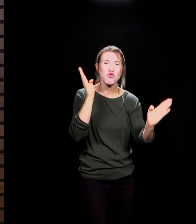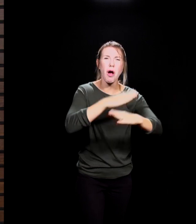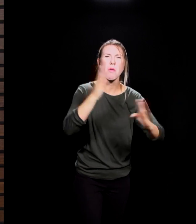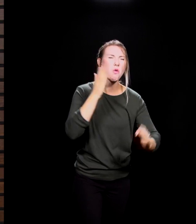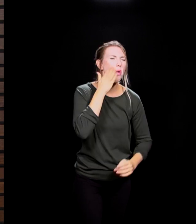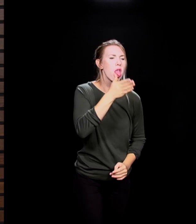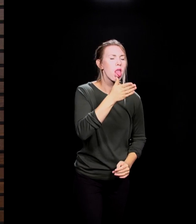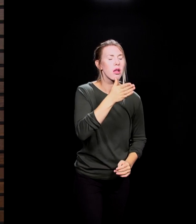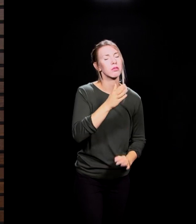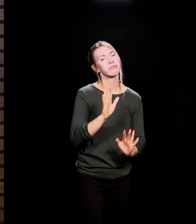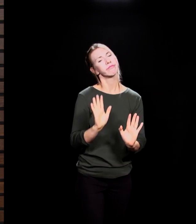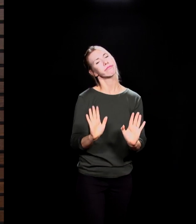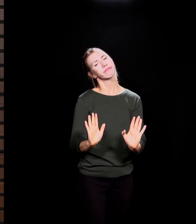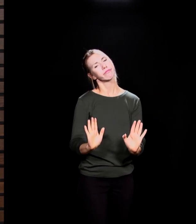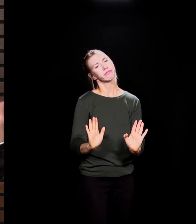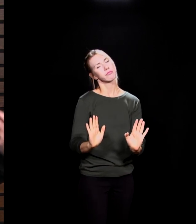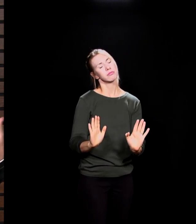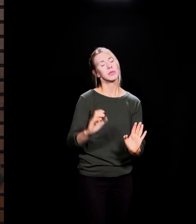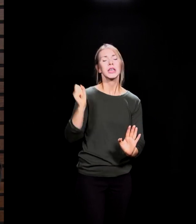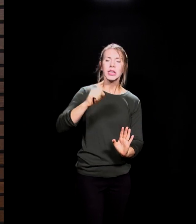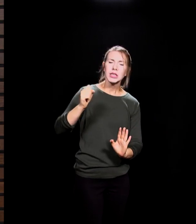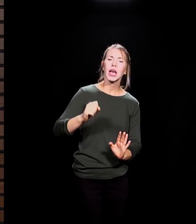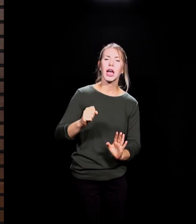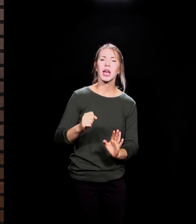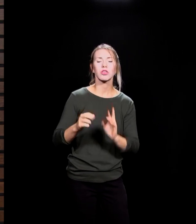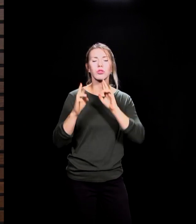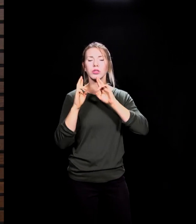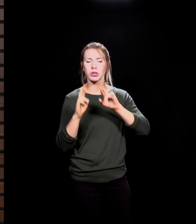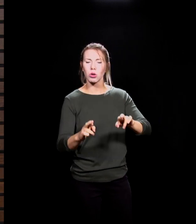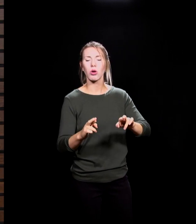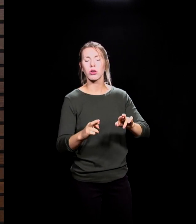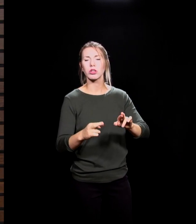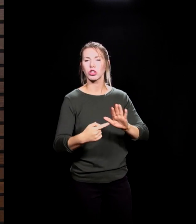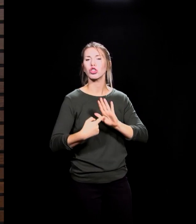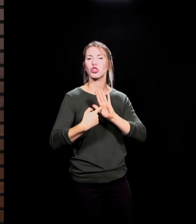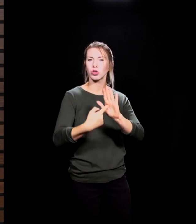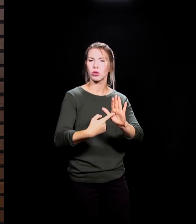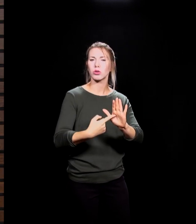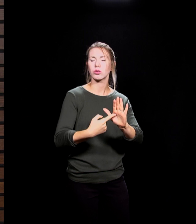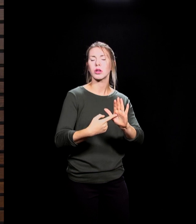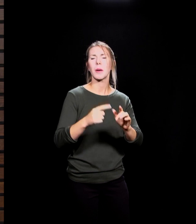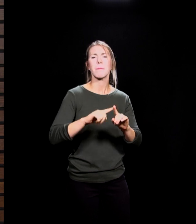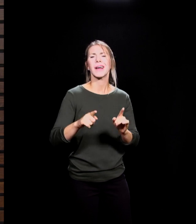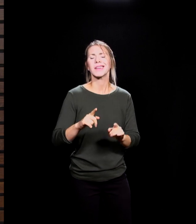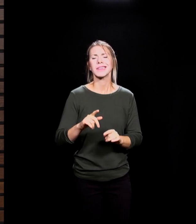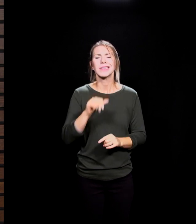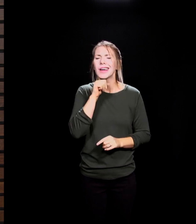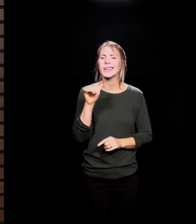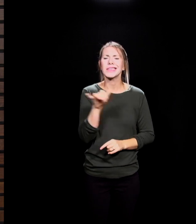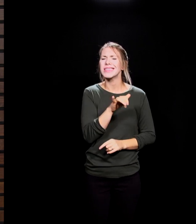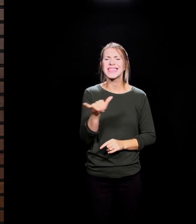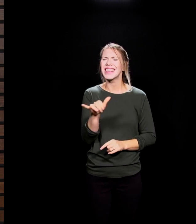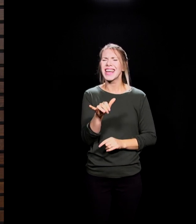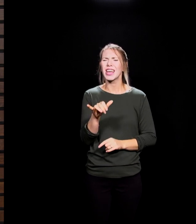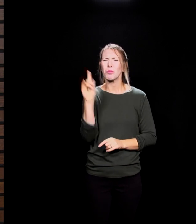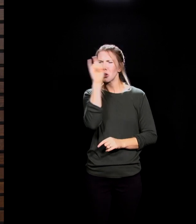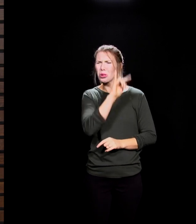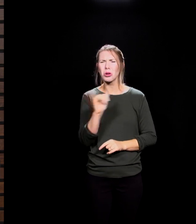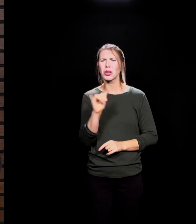consequence has been revealed, I don't think that's how we need to read the tone with which God asks the question. It's not just that he's stating separation. It's not